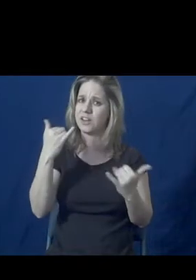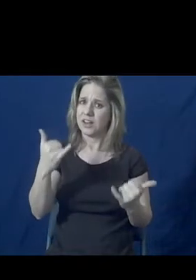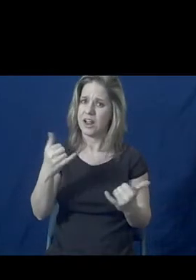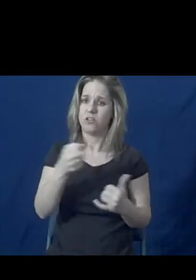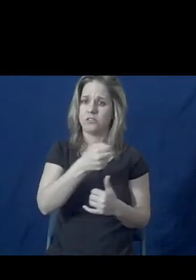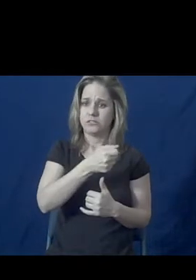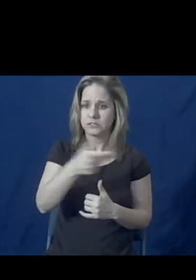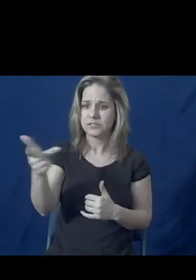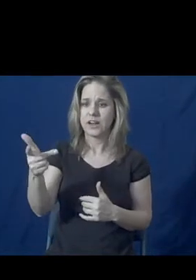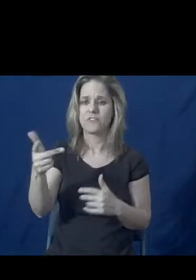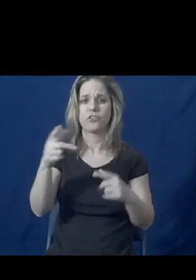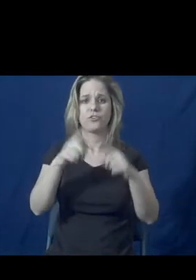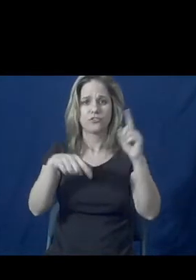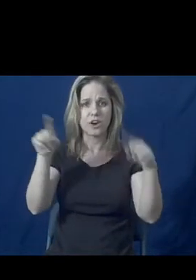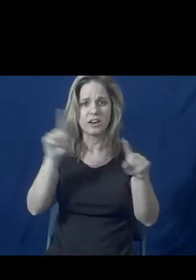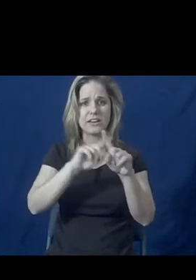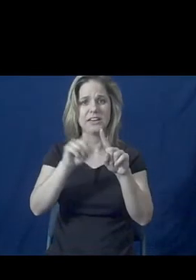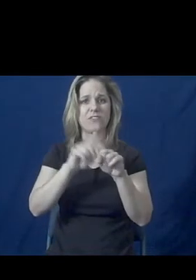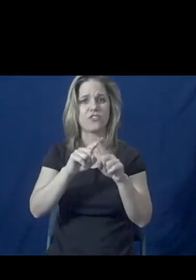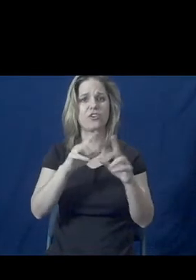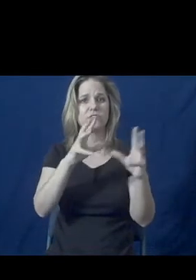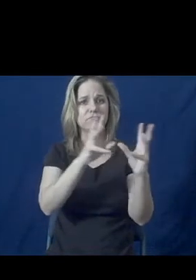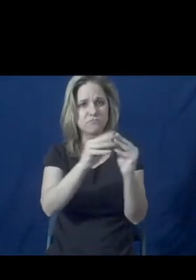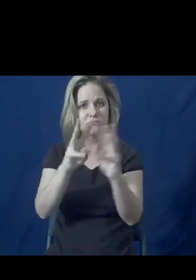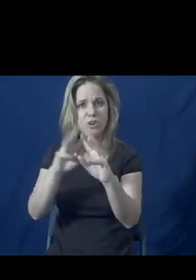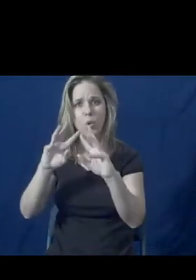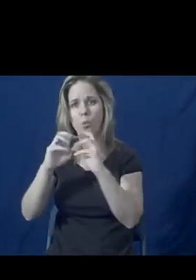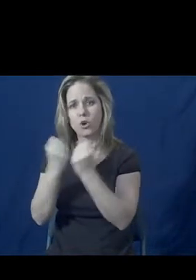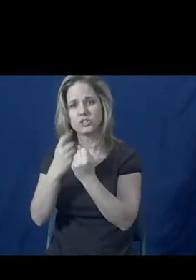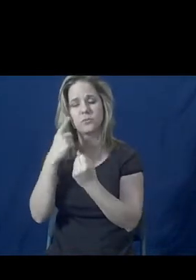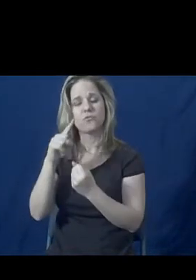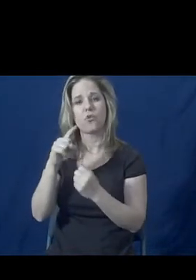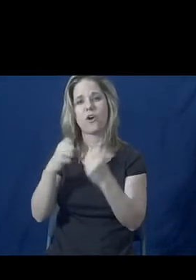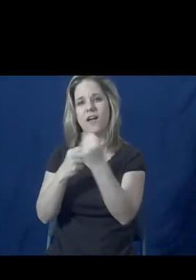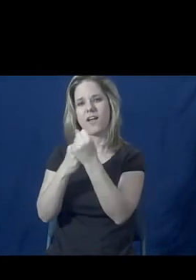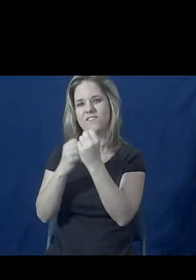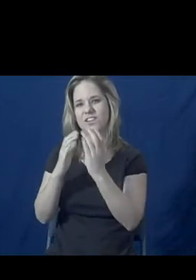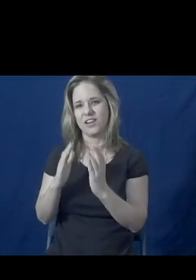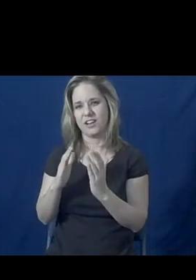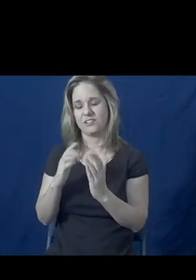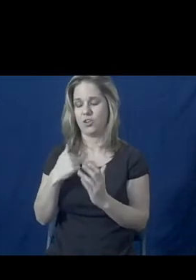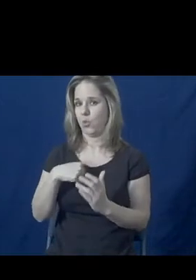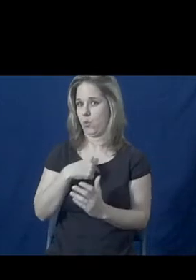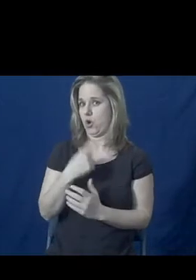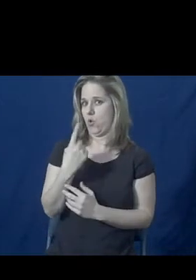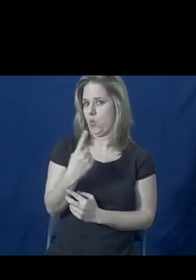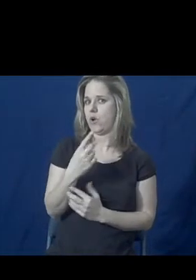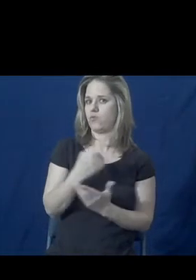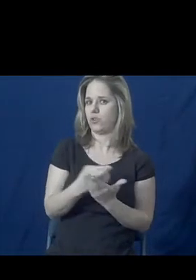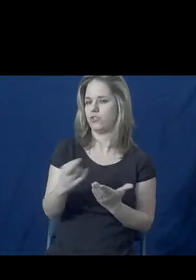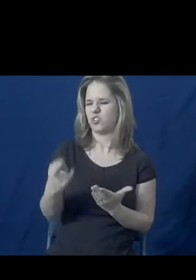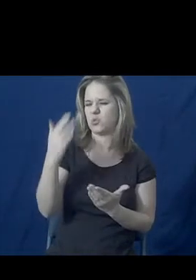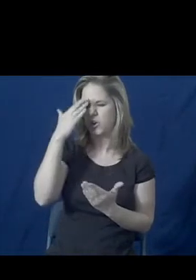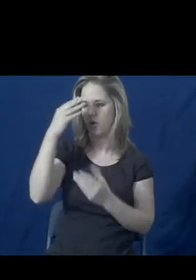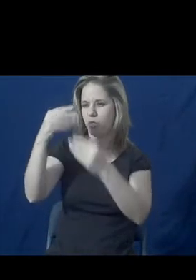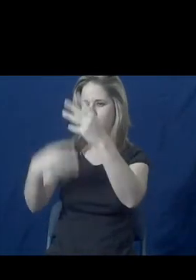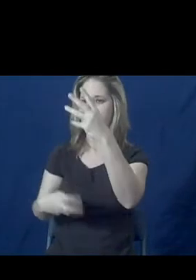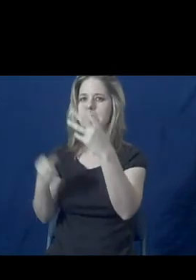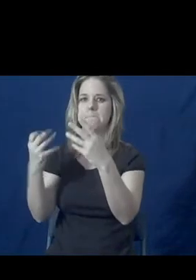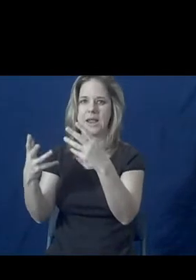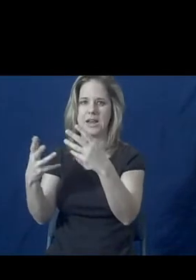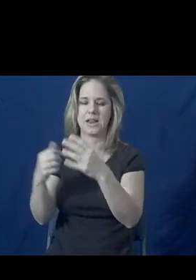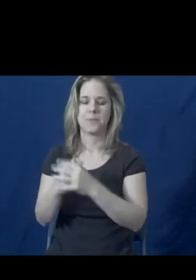number of options and a variety of training events for crime victim advocates. So, we're one resource of many good